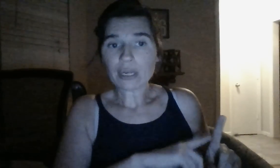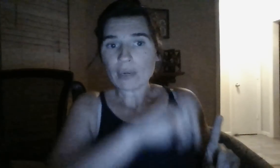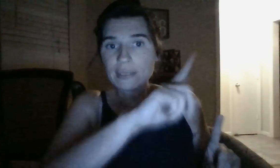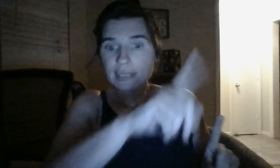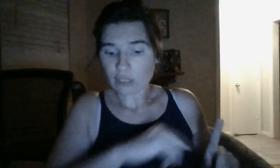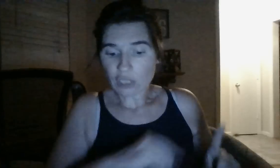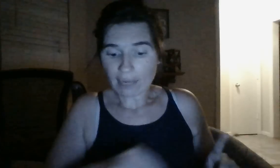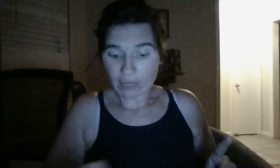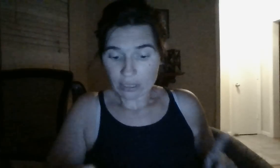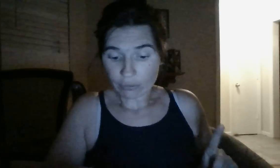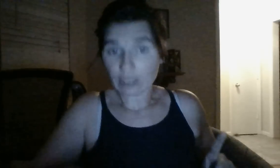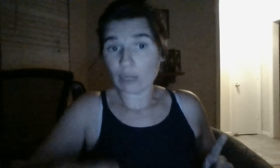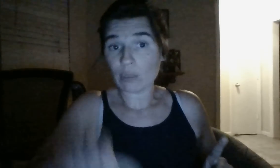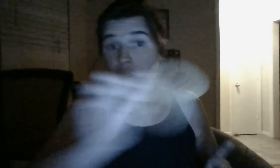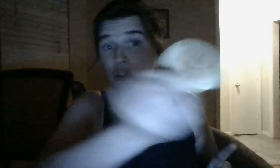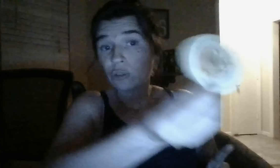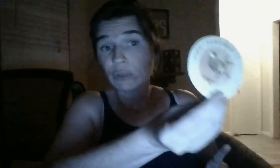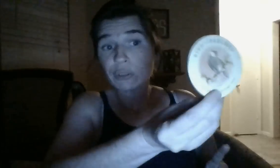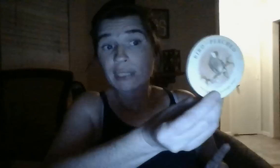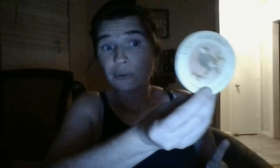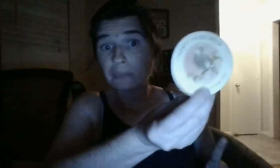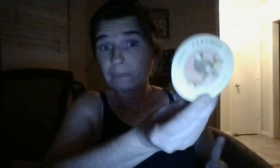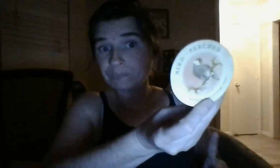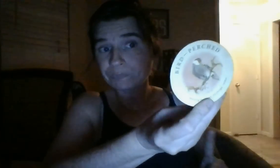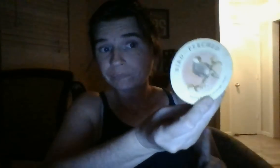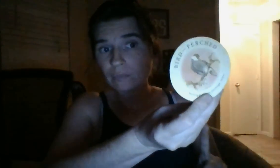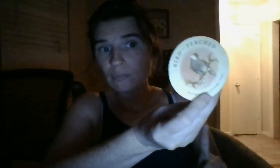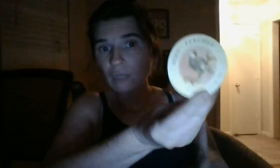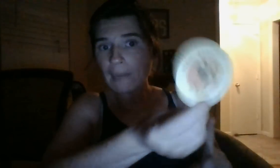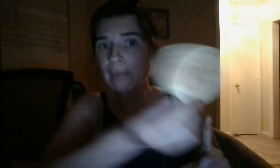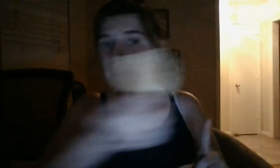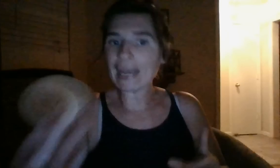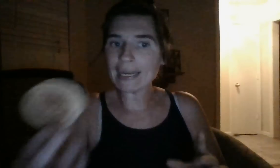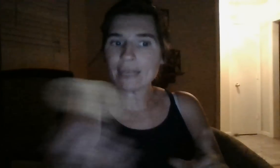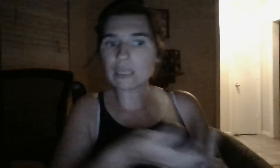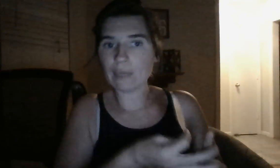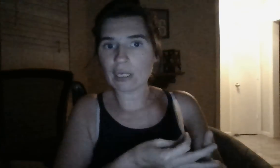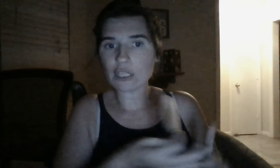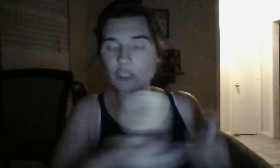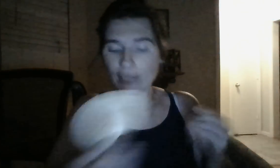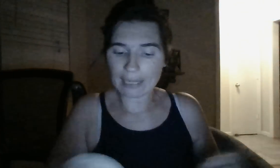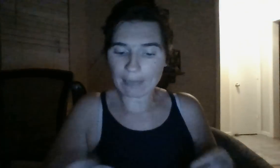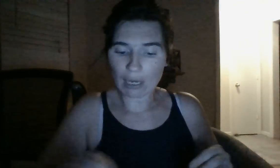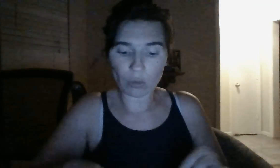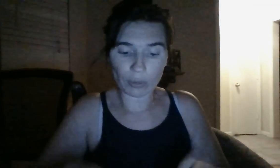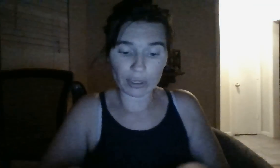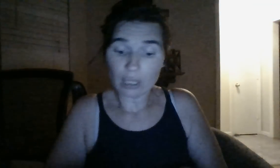going to create the series of chain events for the legal issues for your sister. Maybe they get the communication, the email or the